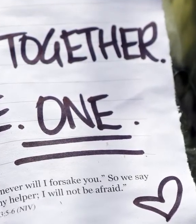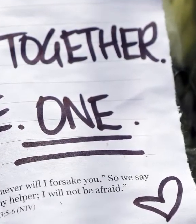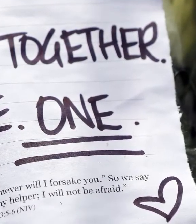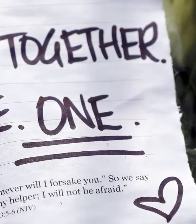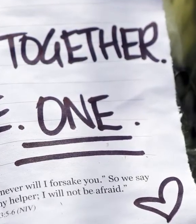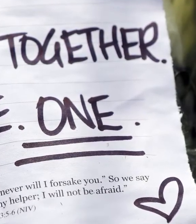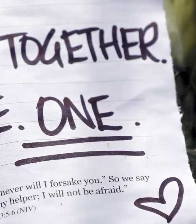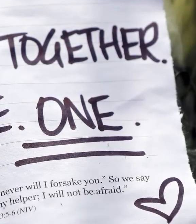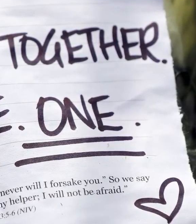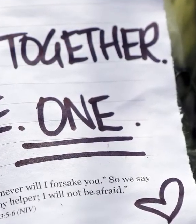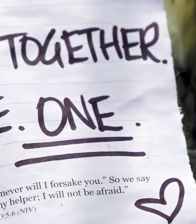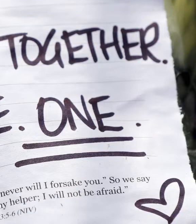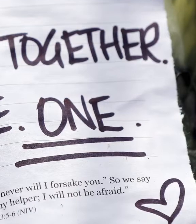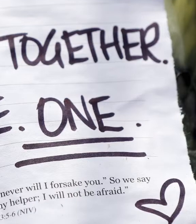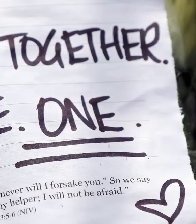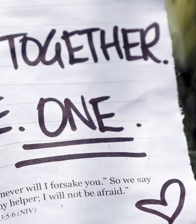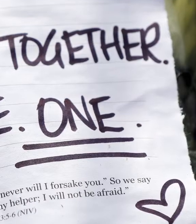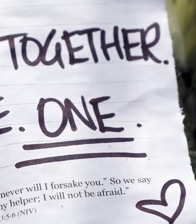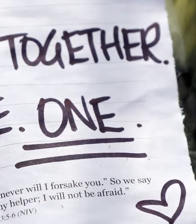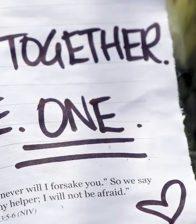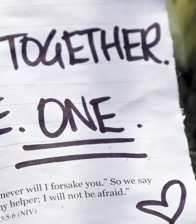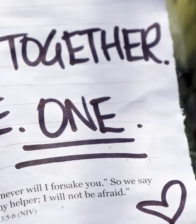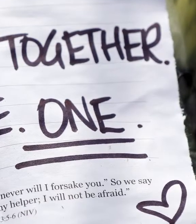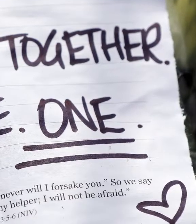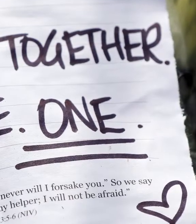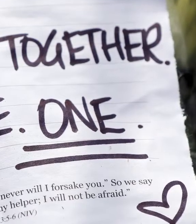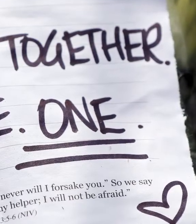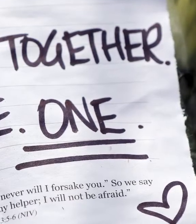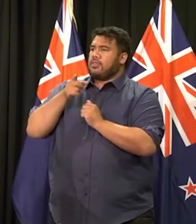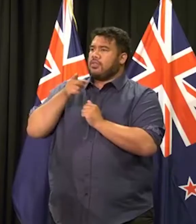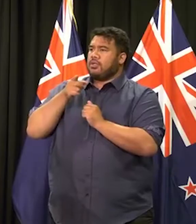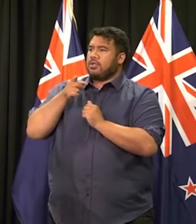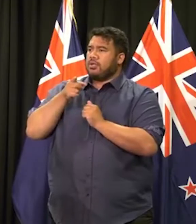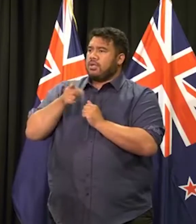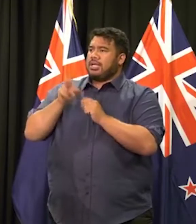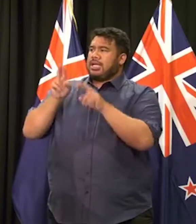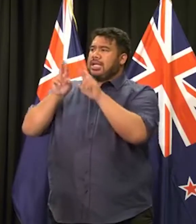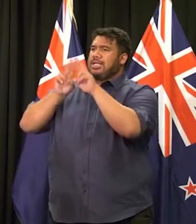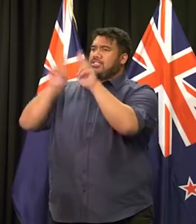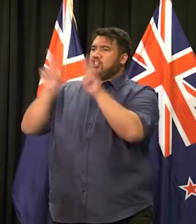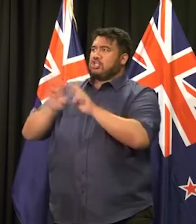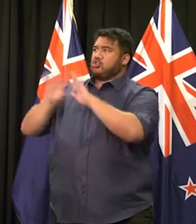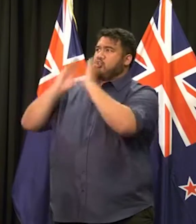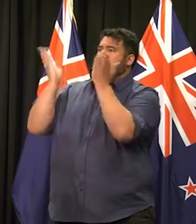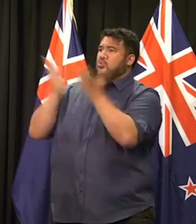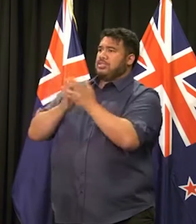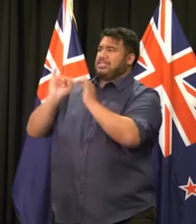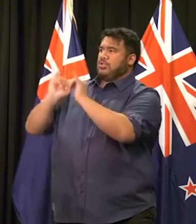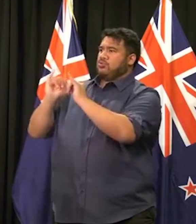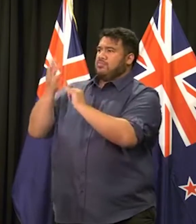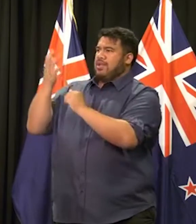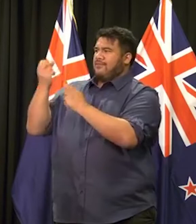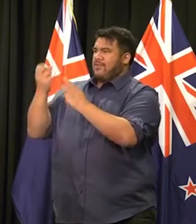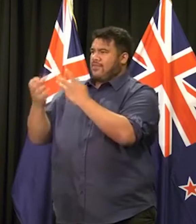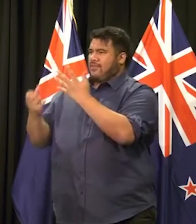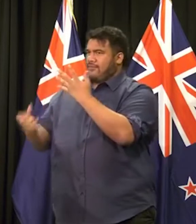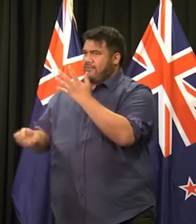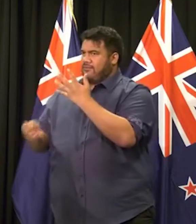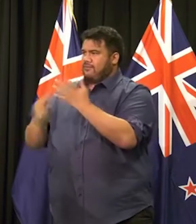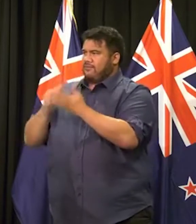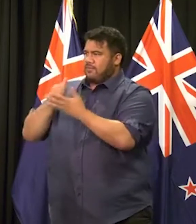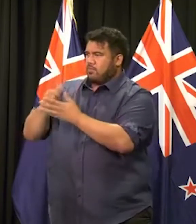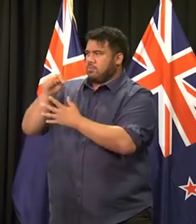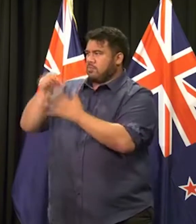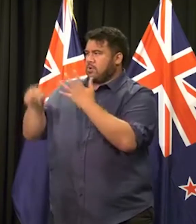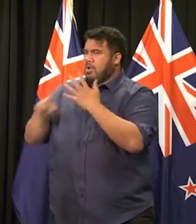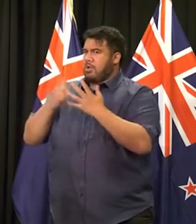no comparable intelligence sharing, um, arrangement for domestic terrorism as there is for international terrorism. Um, is that the case, uh,